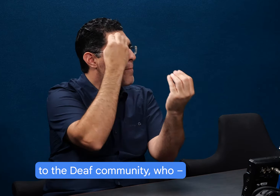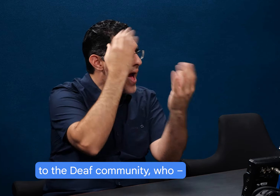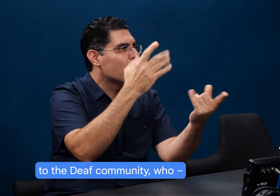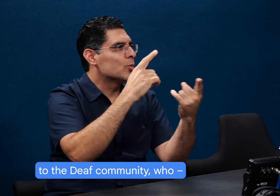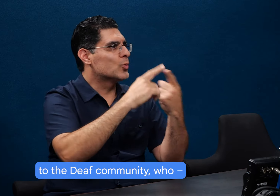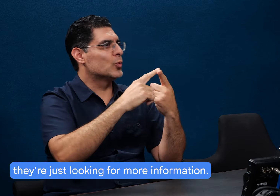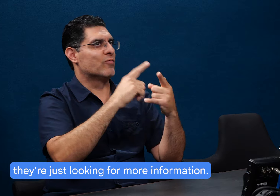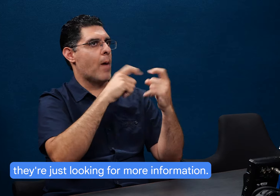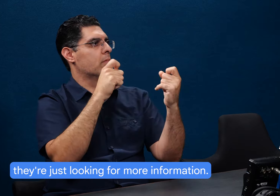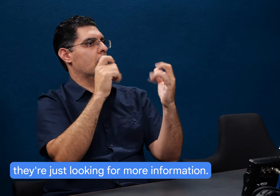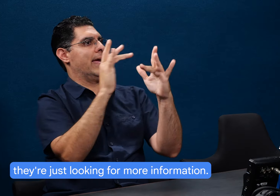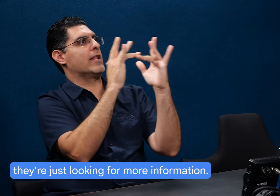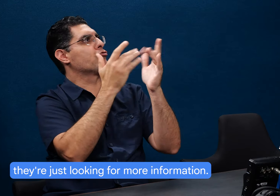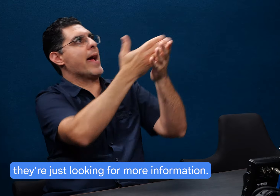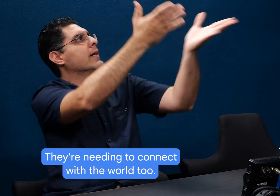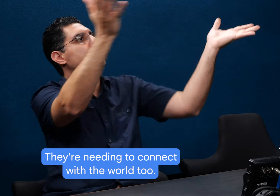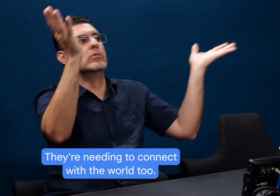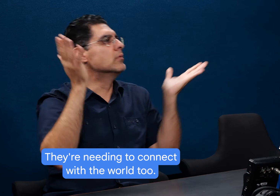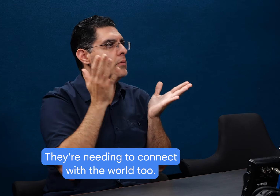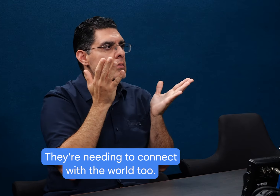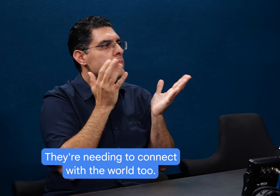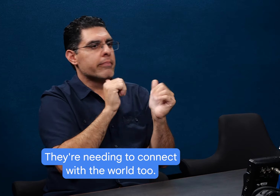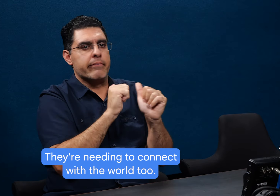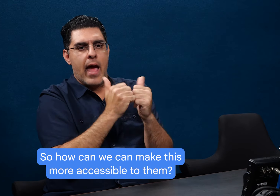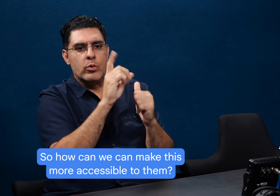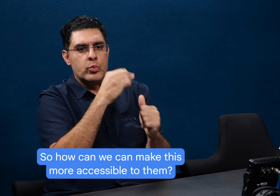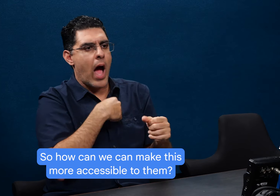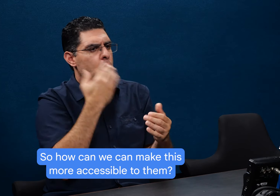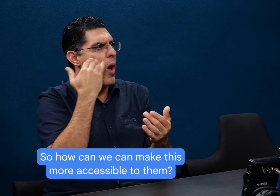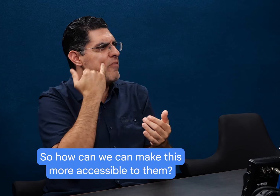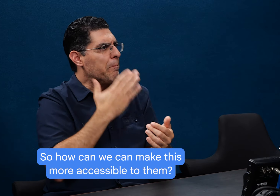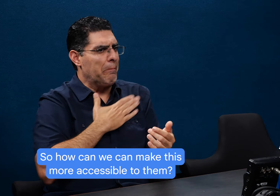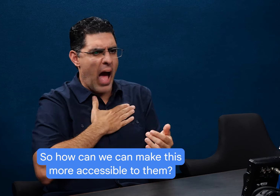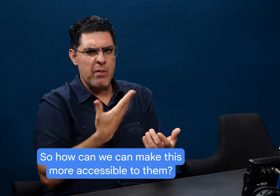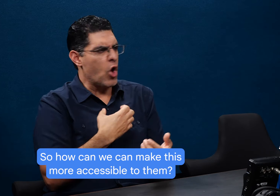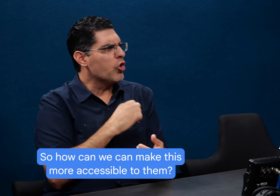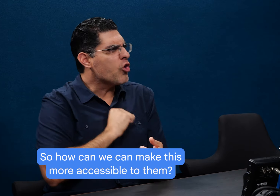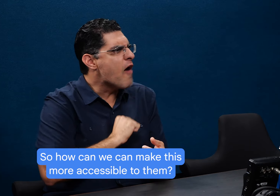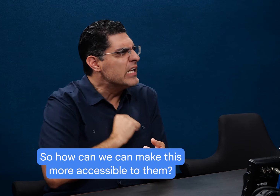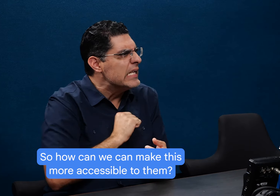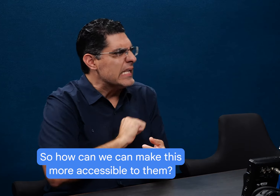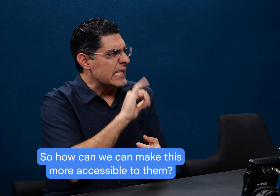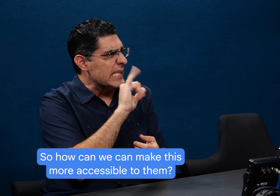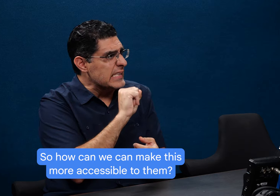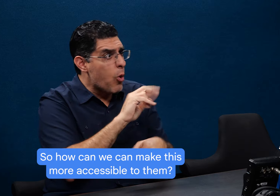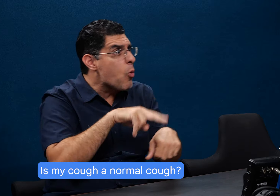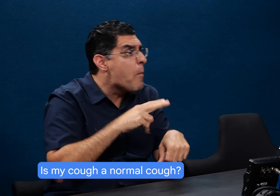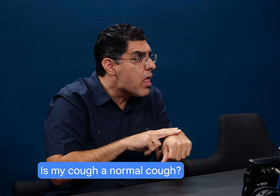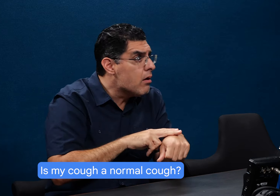they're just looking for more information. They're needing to connect with the world too. So how can we can make this more accessible to them? Um,